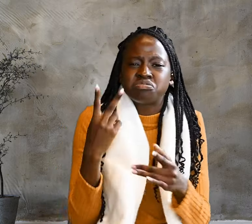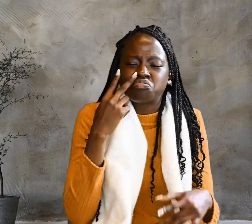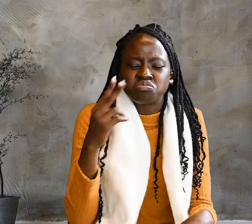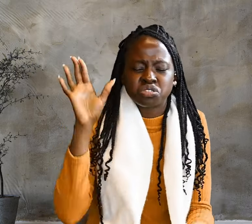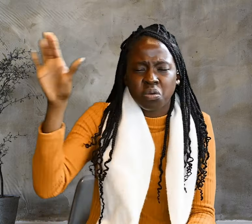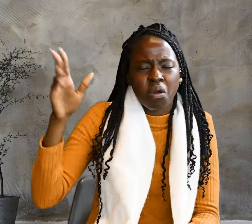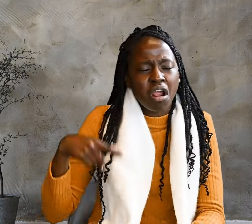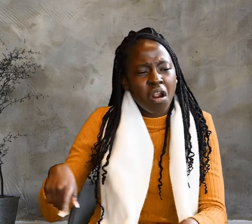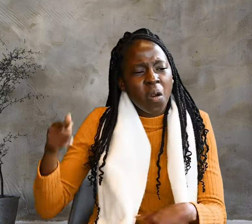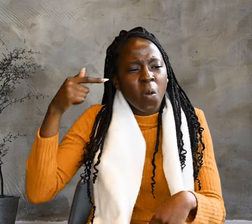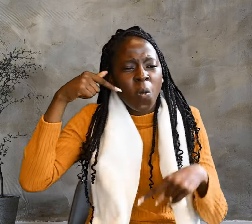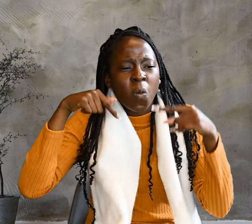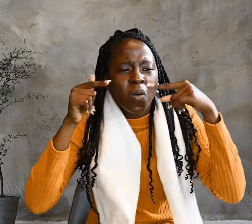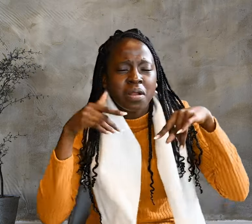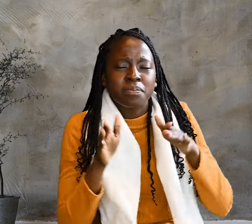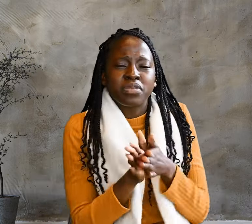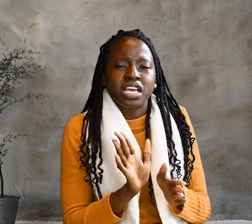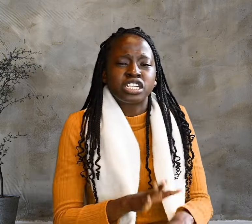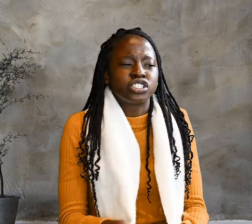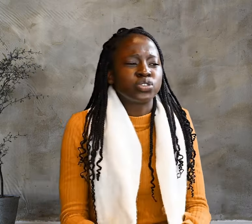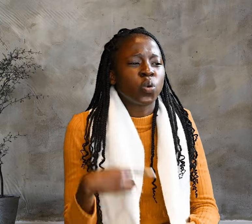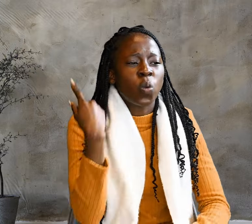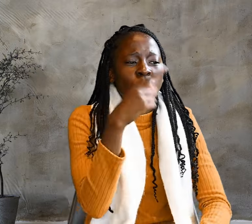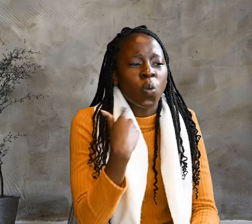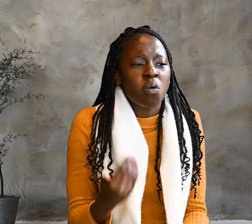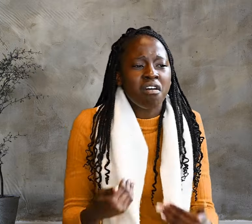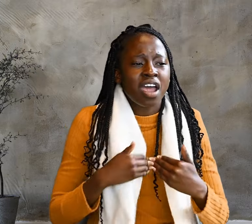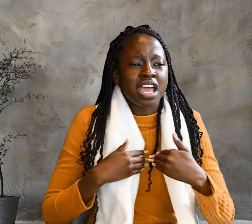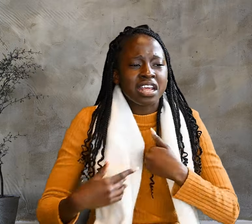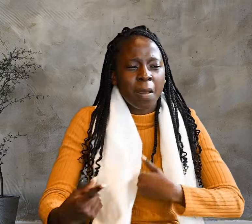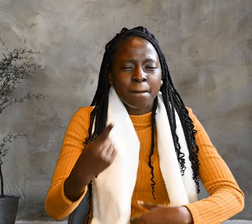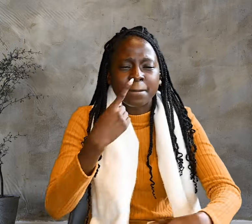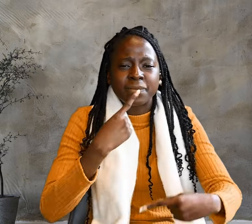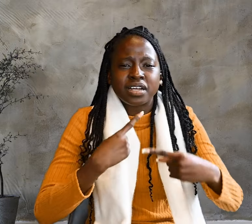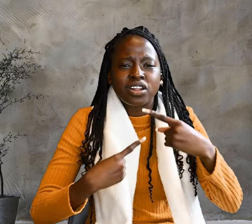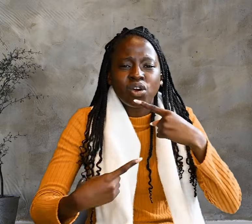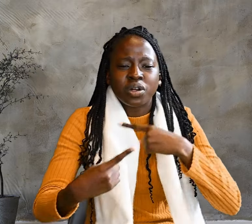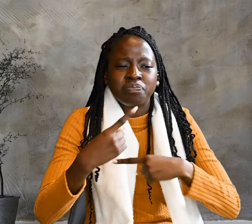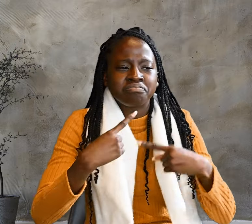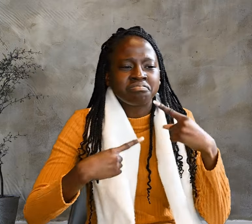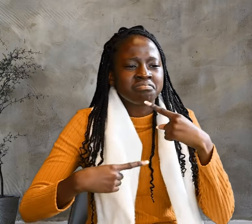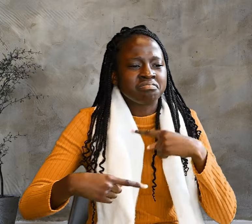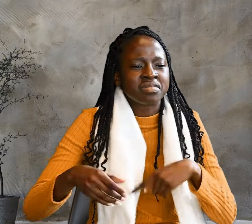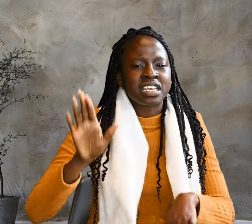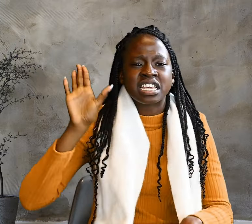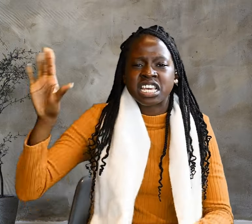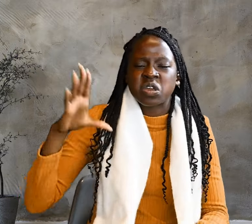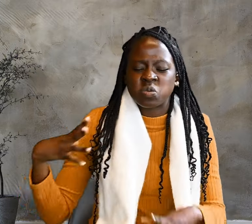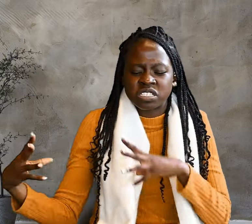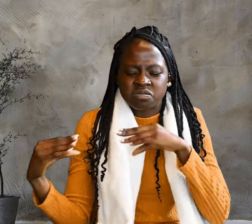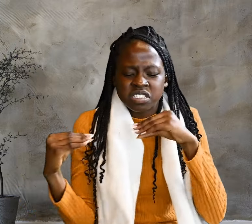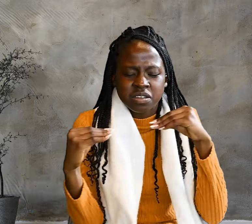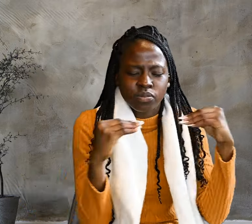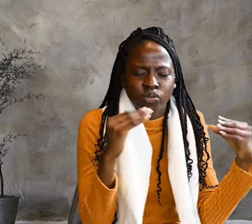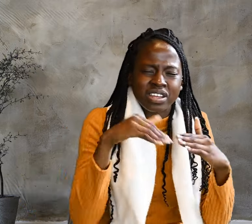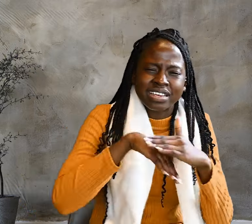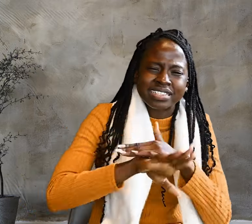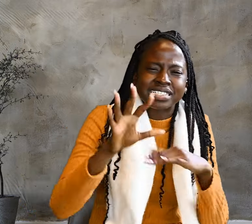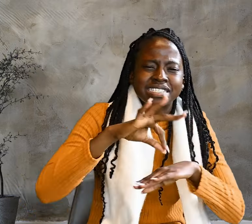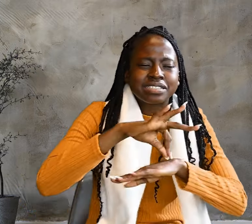and the Jews who had come along with her also weeping, he was deeply moved in spirit and